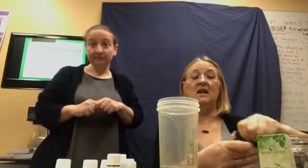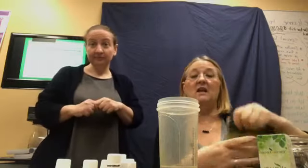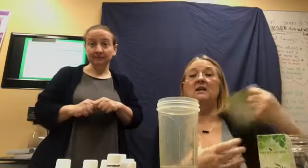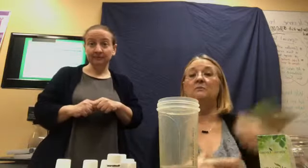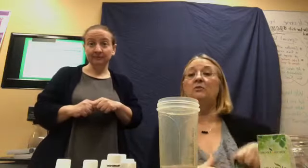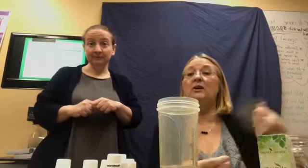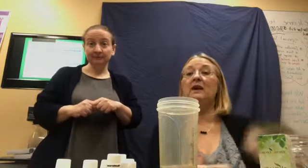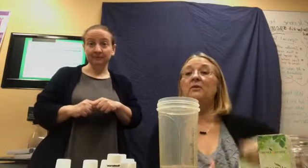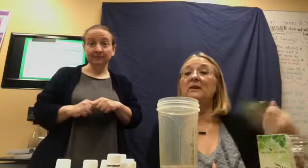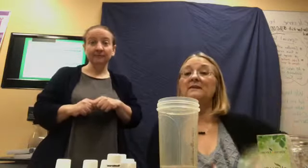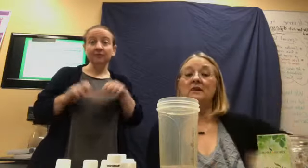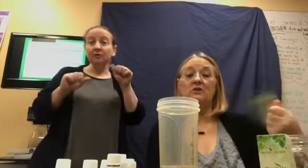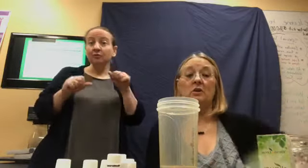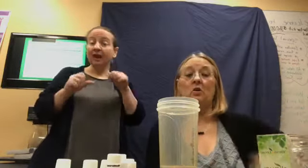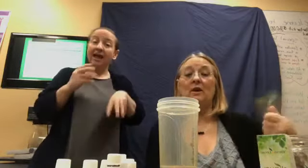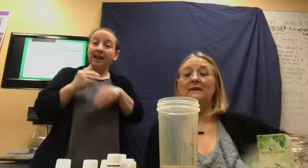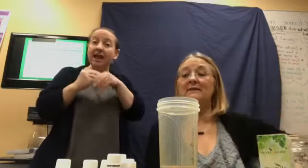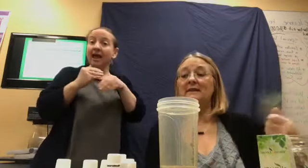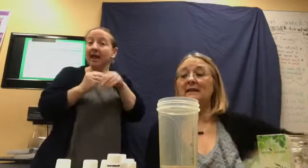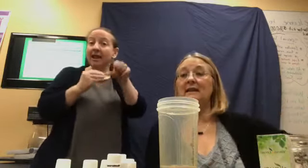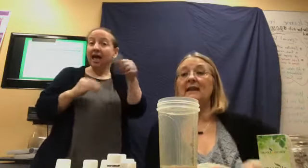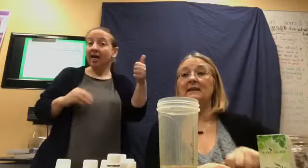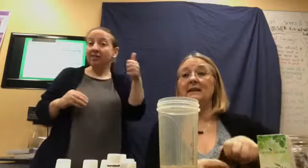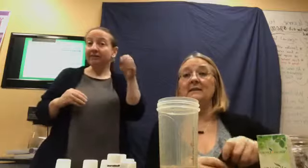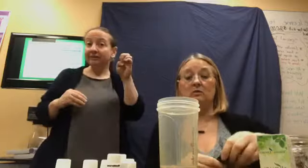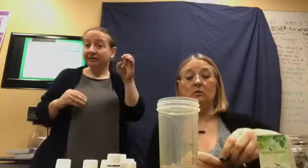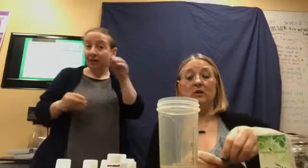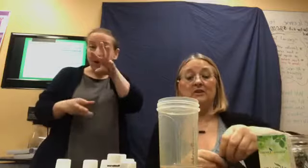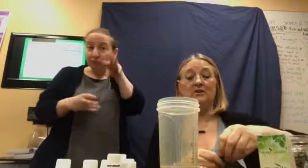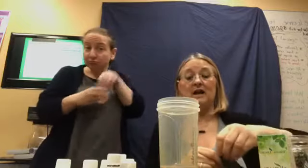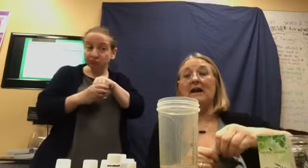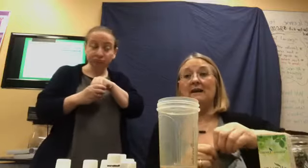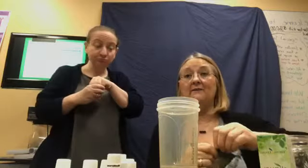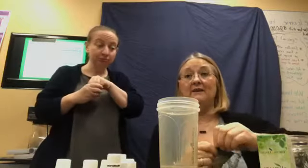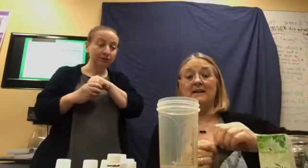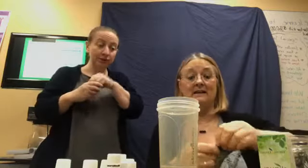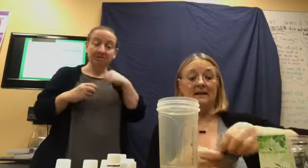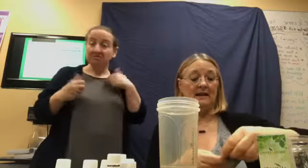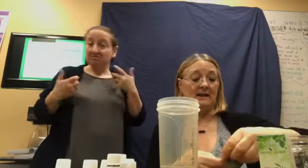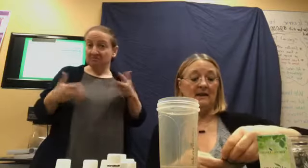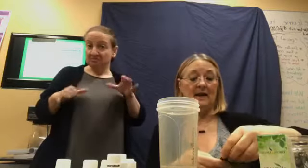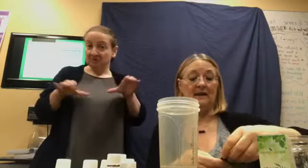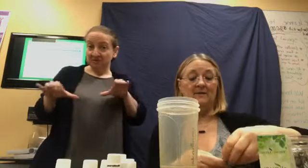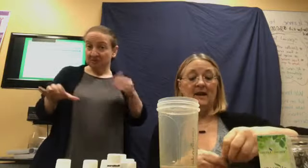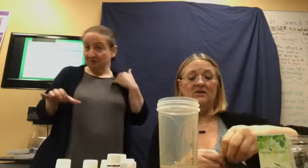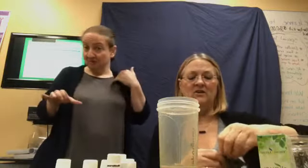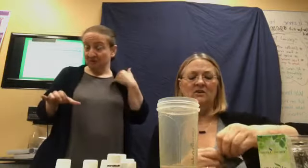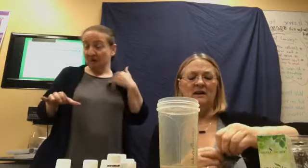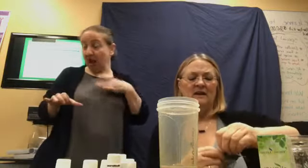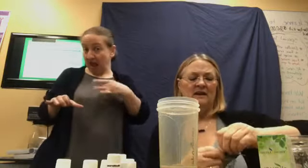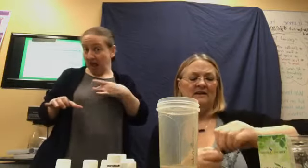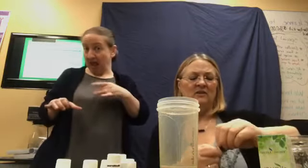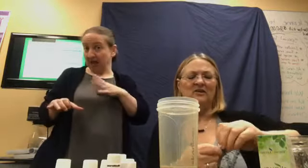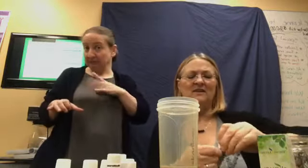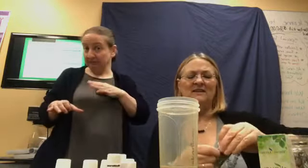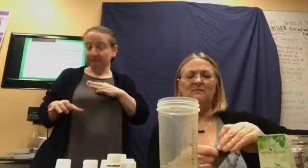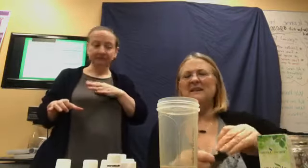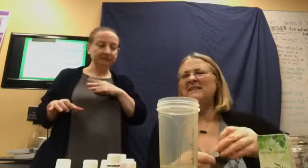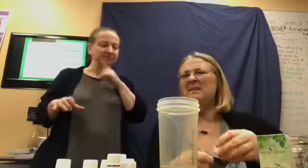put other essential oils in it, which I have done and I like that too. So, it just depends on